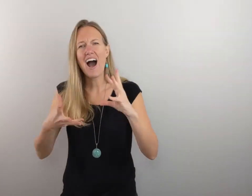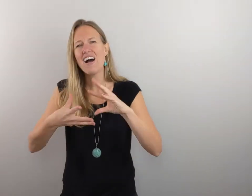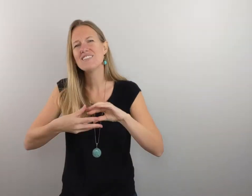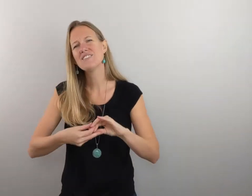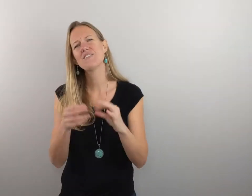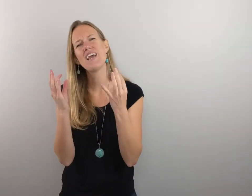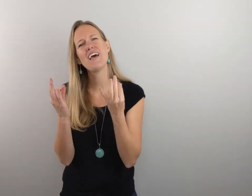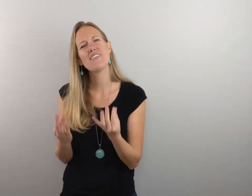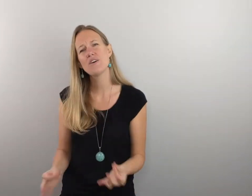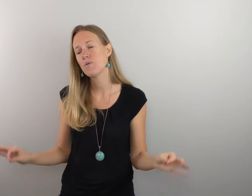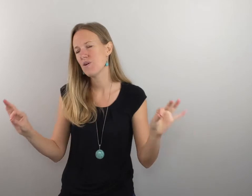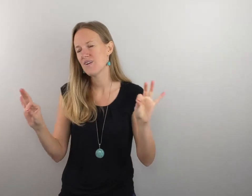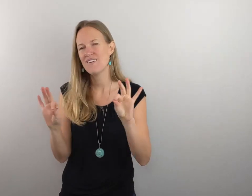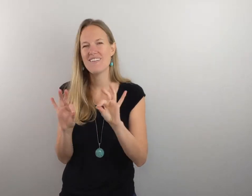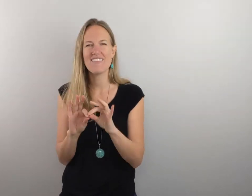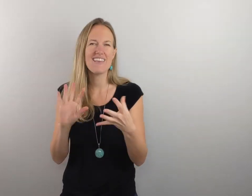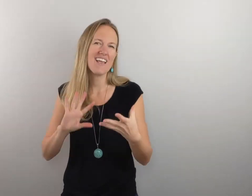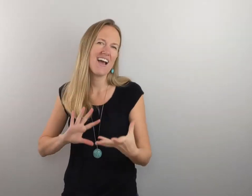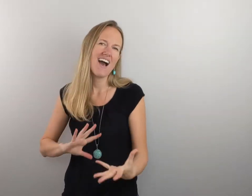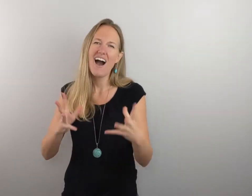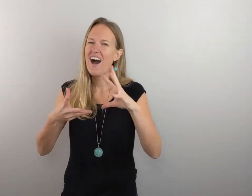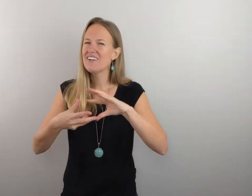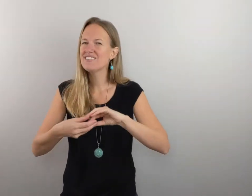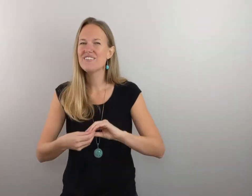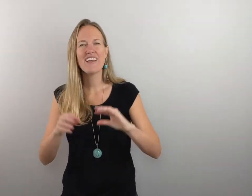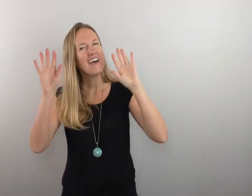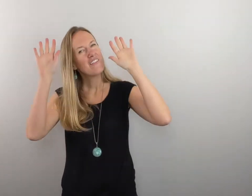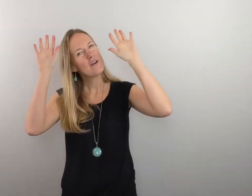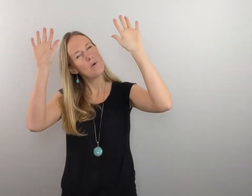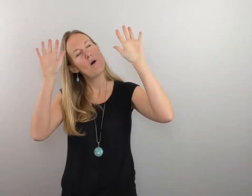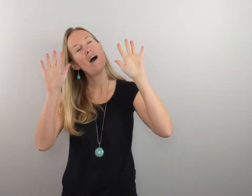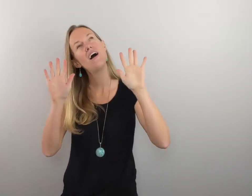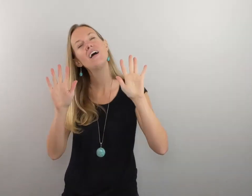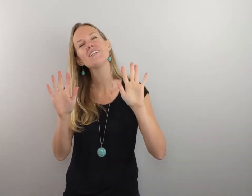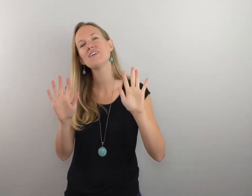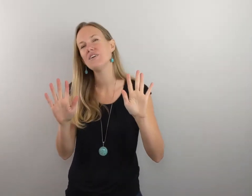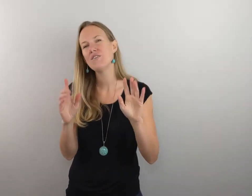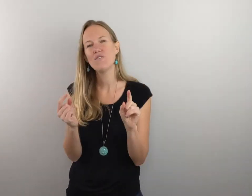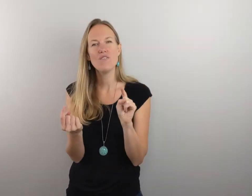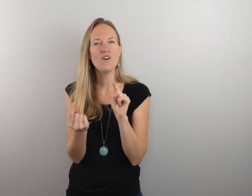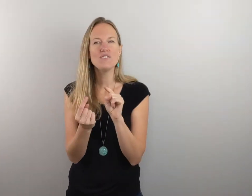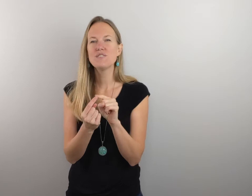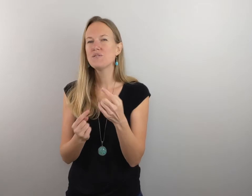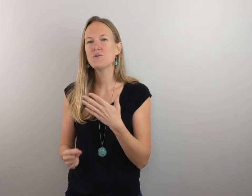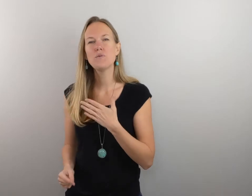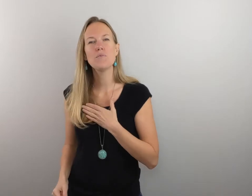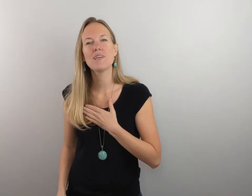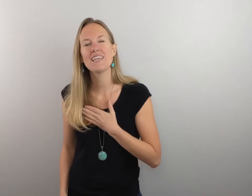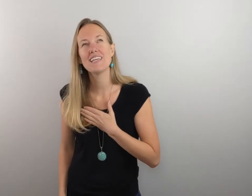altogether worthy, altogether wonderful. to me.